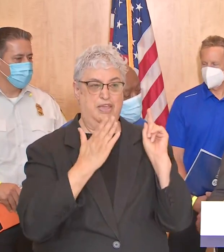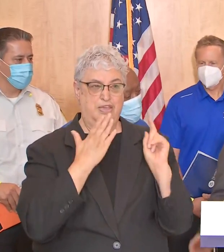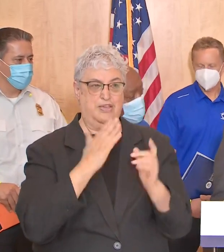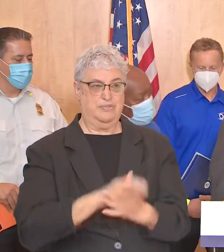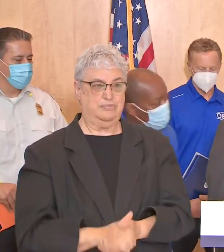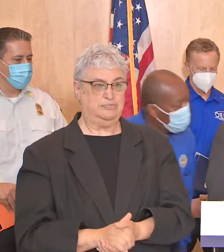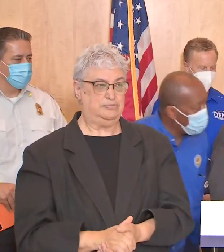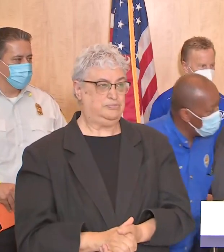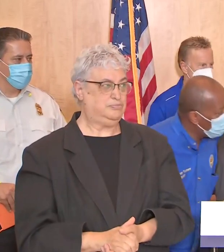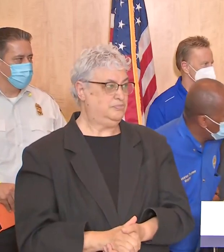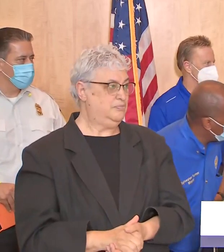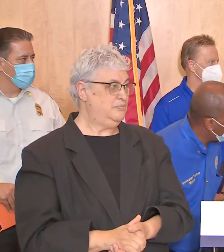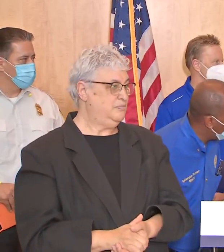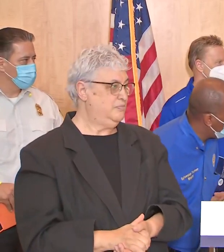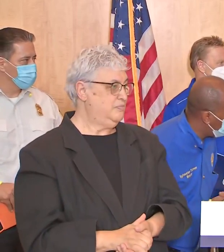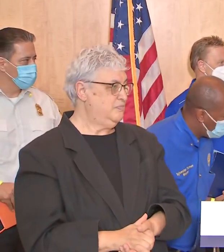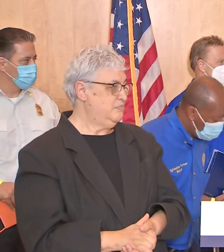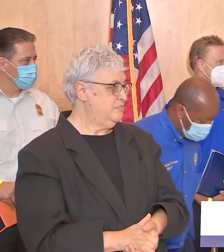you mayor